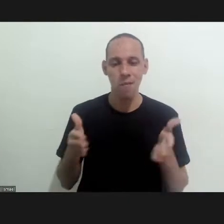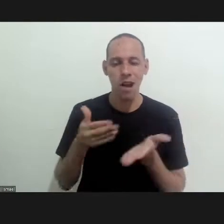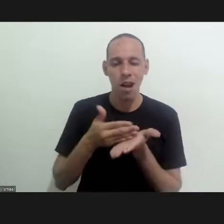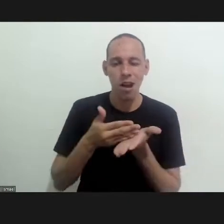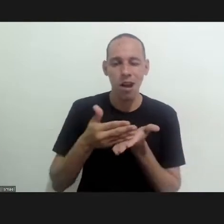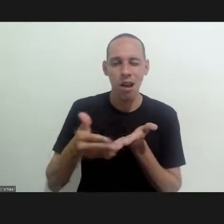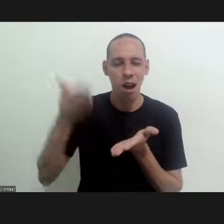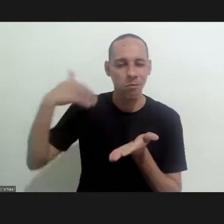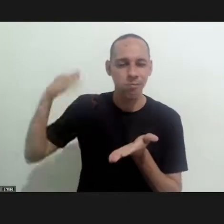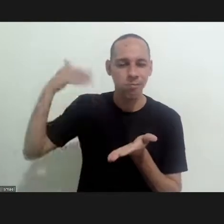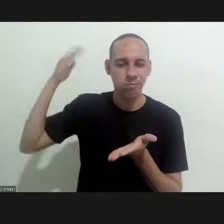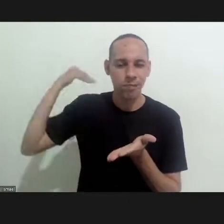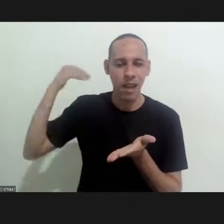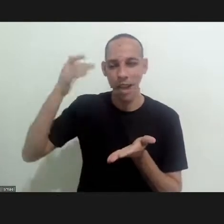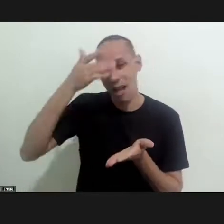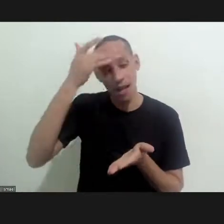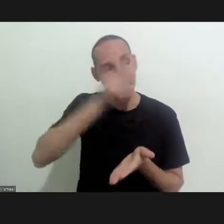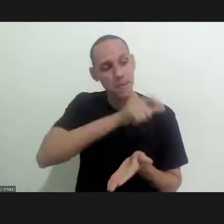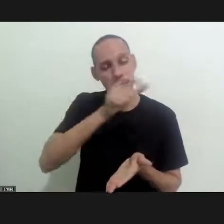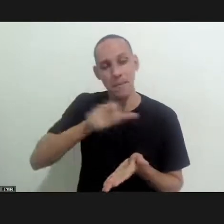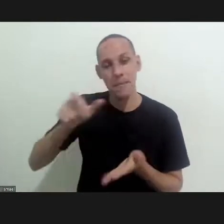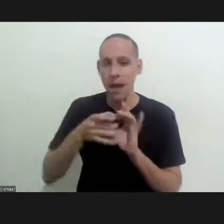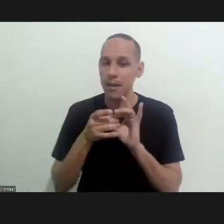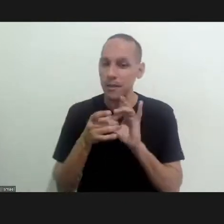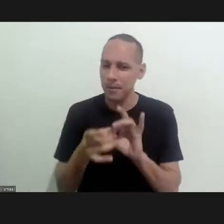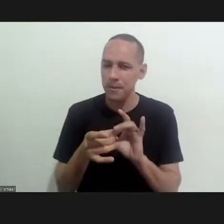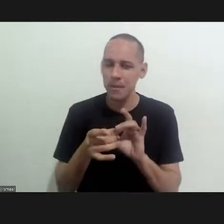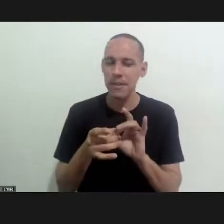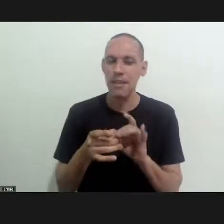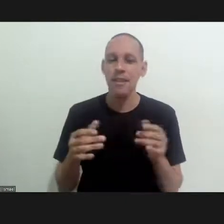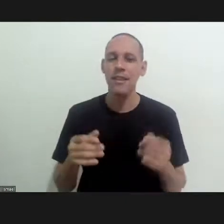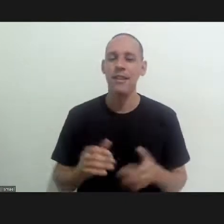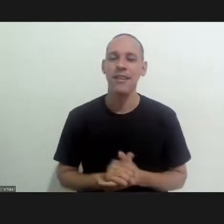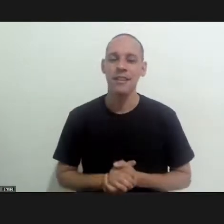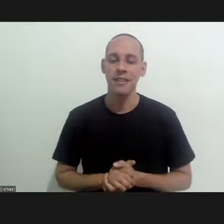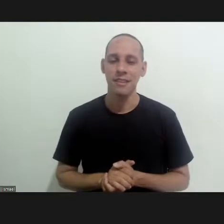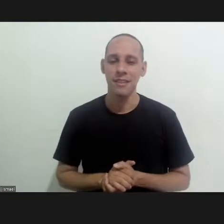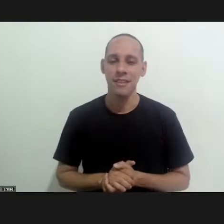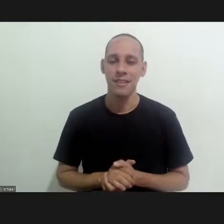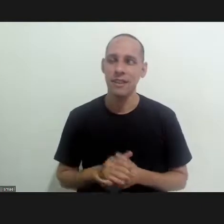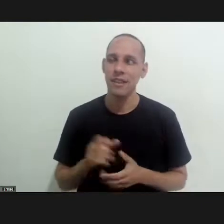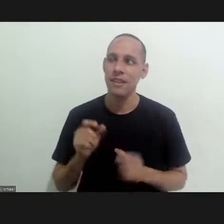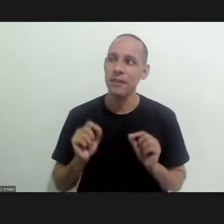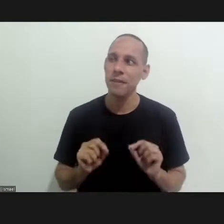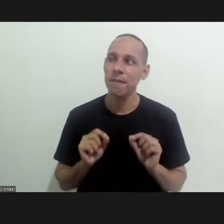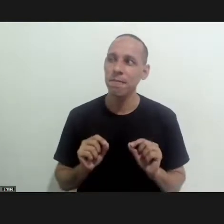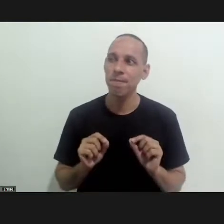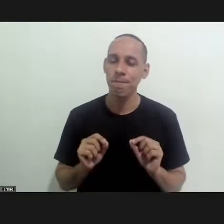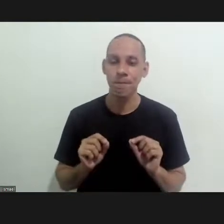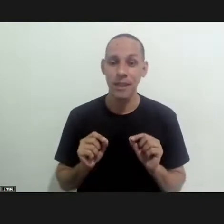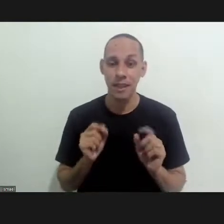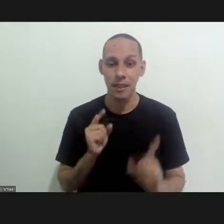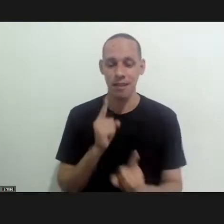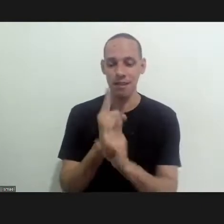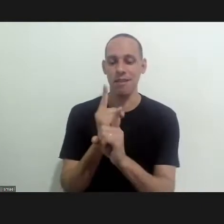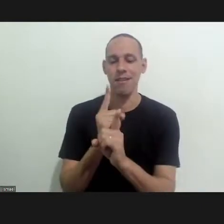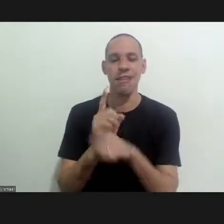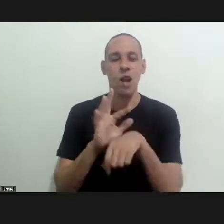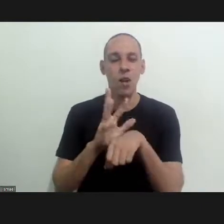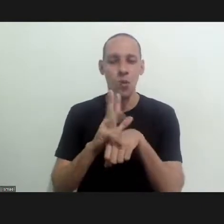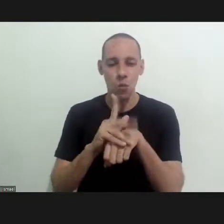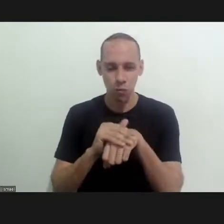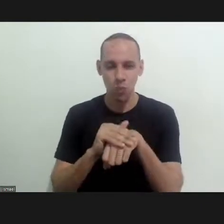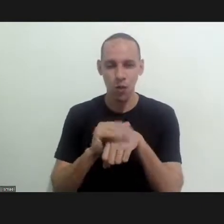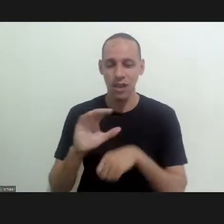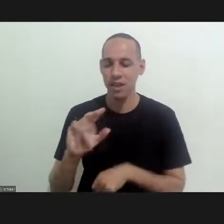these first moments where the people who were involved discovered in the discovery